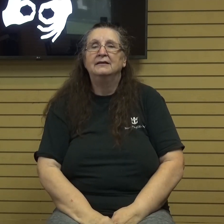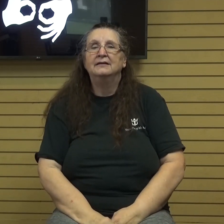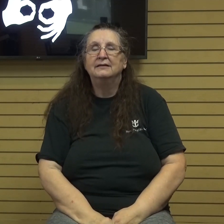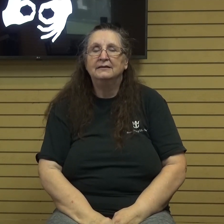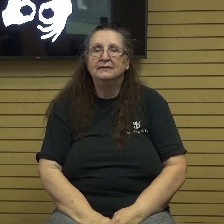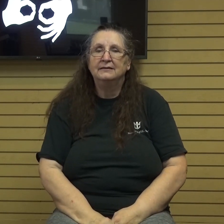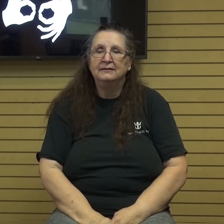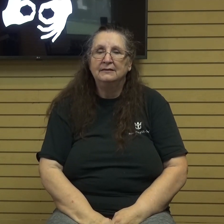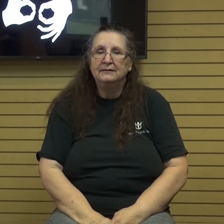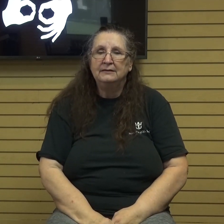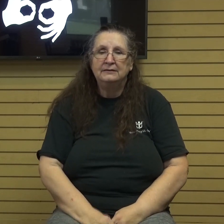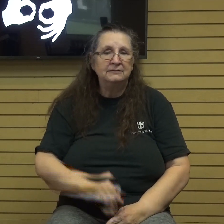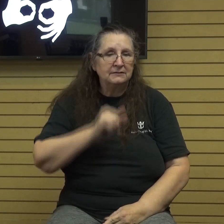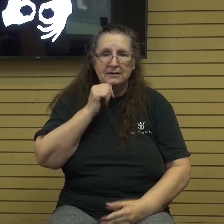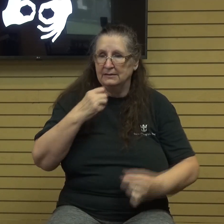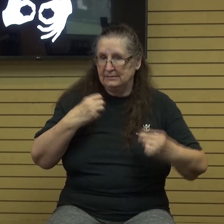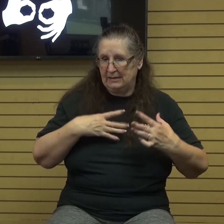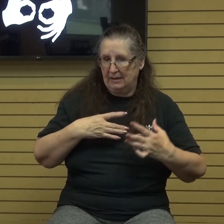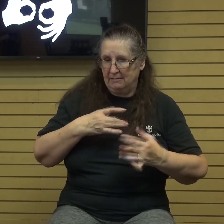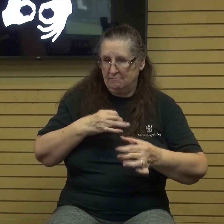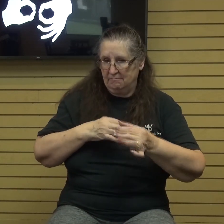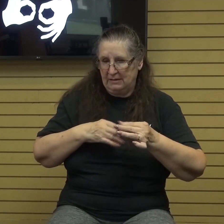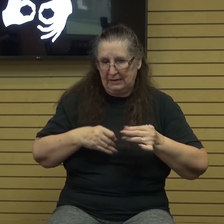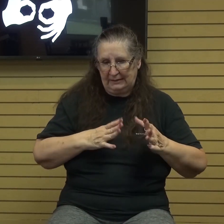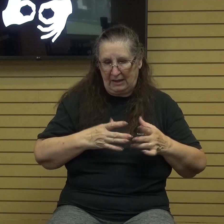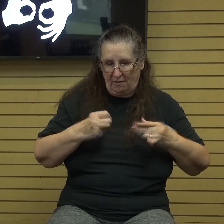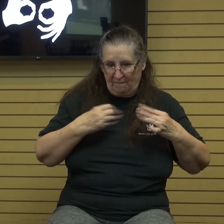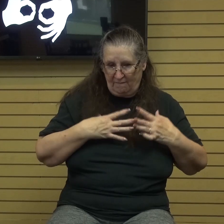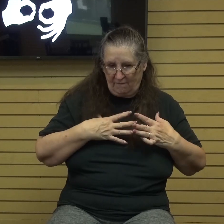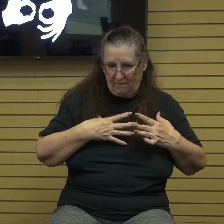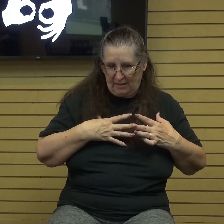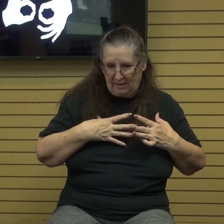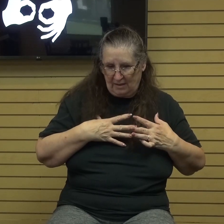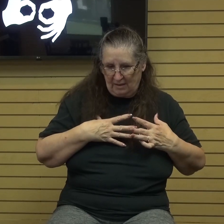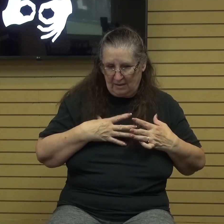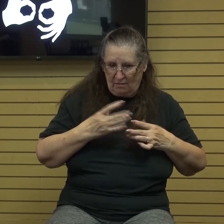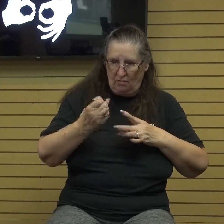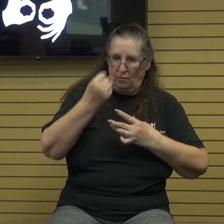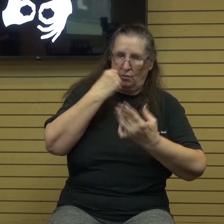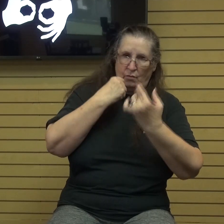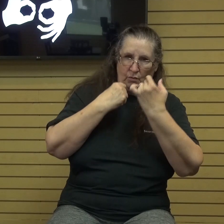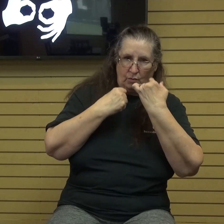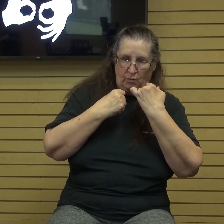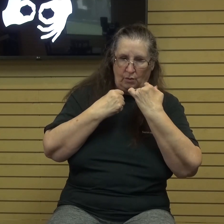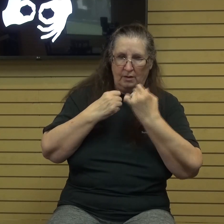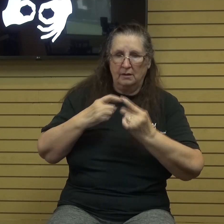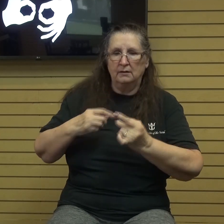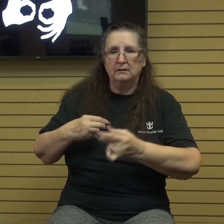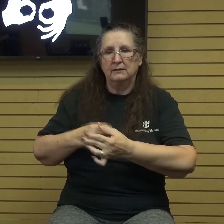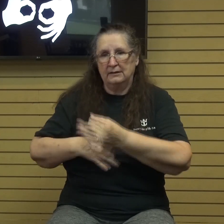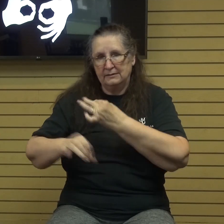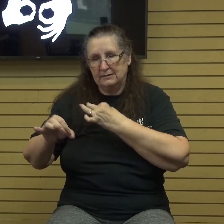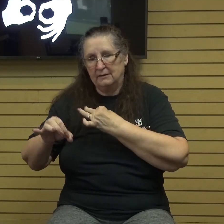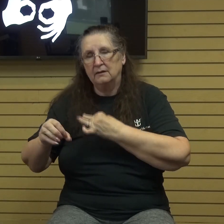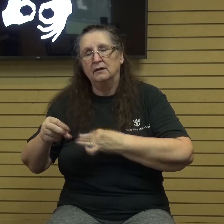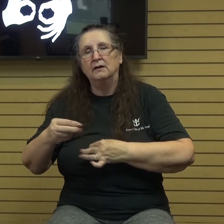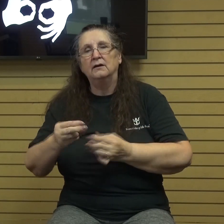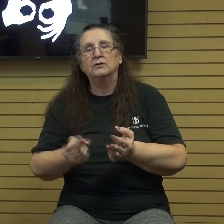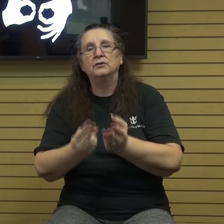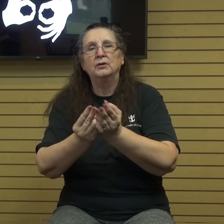getting scared and allowing fear to overtake him, Noah decides to trust